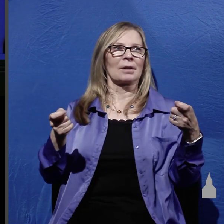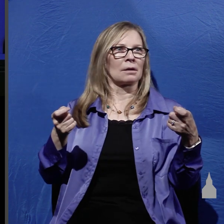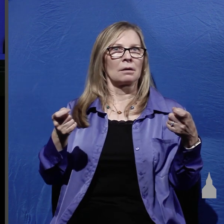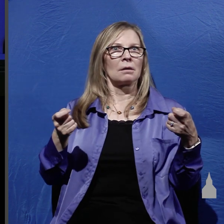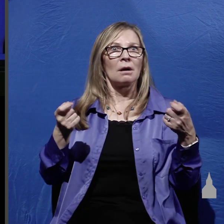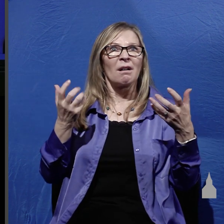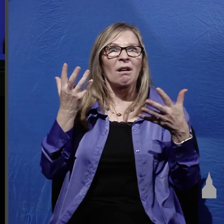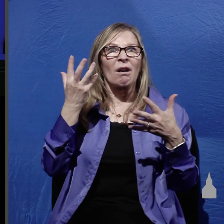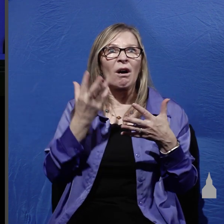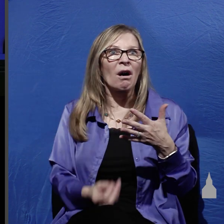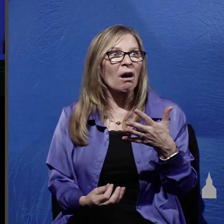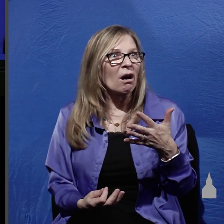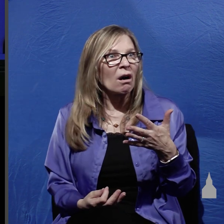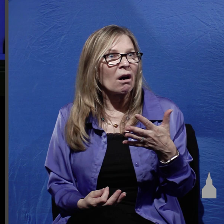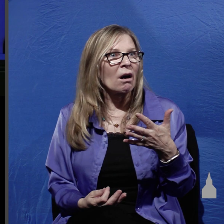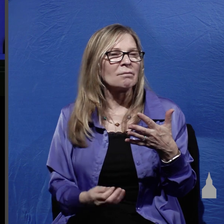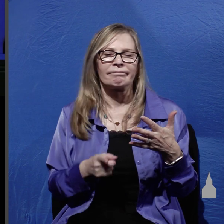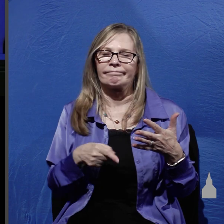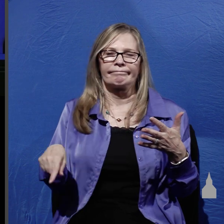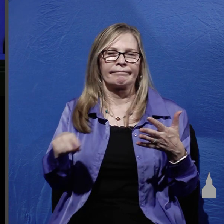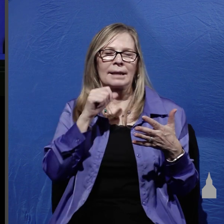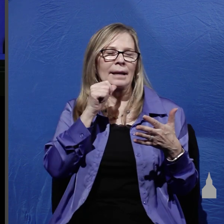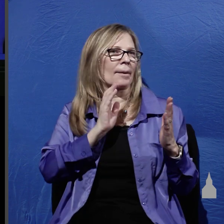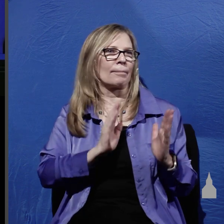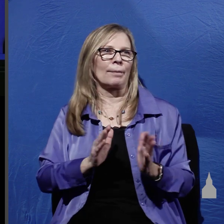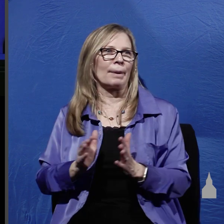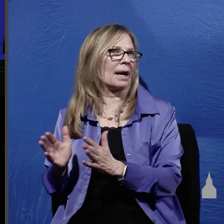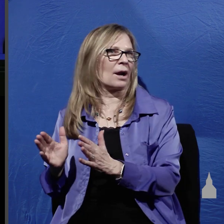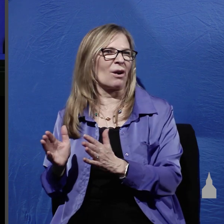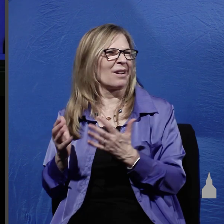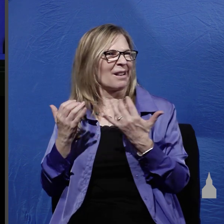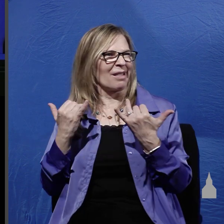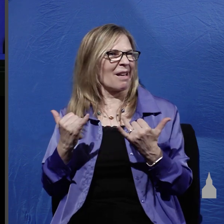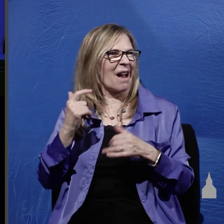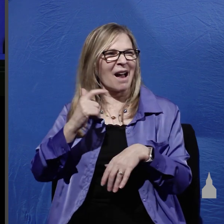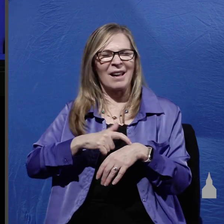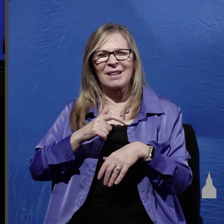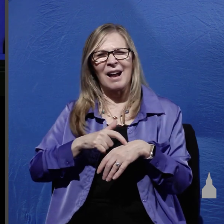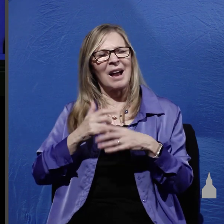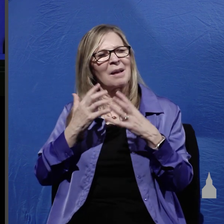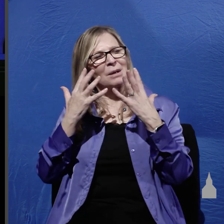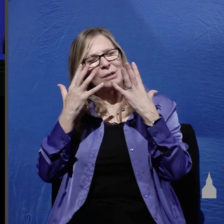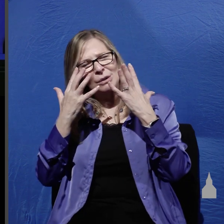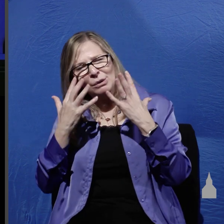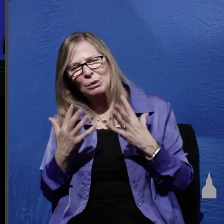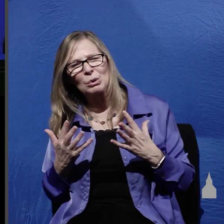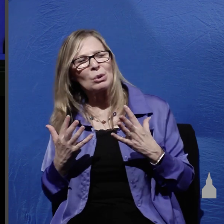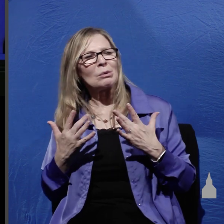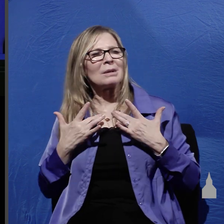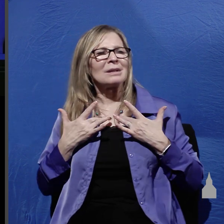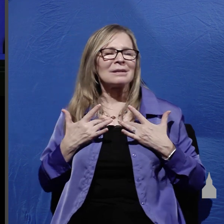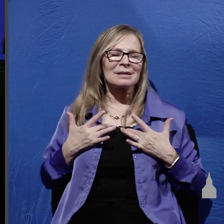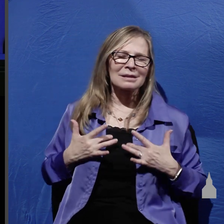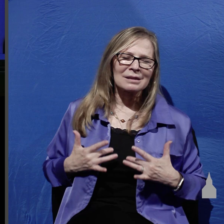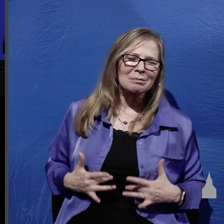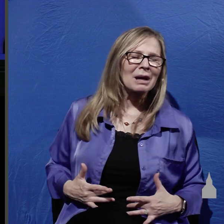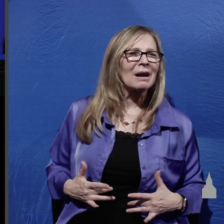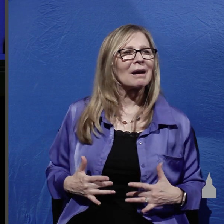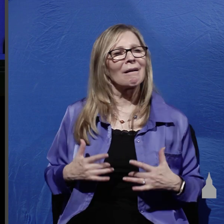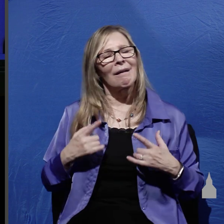for his death and so this was a time of incredible gloom despair misery for all of them